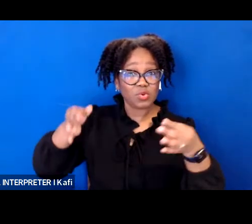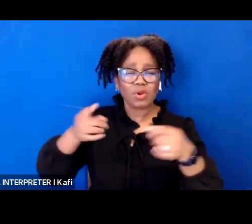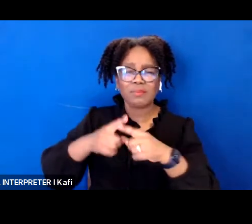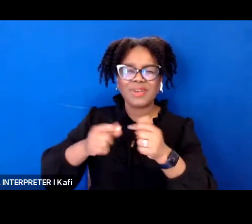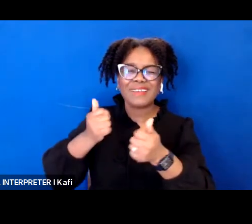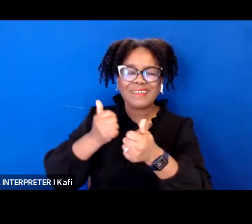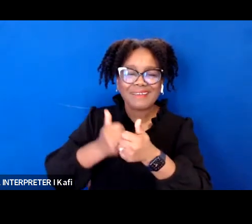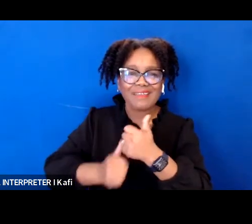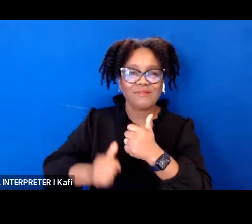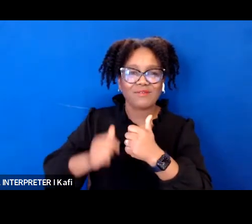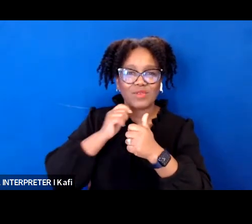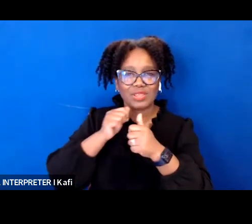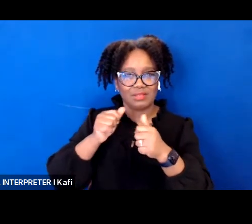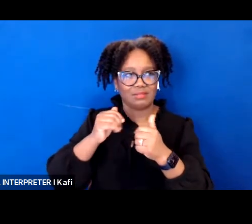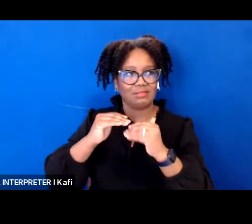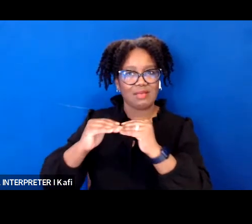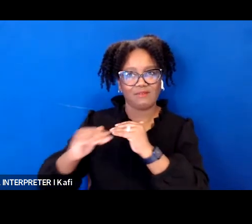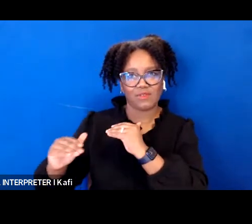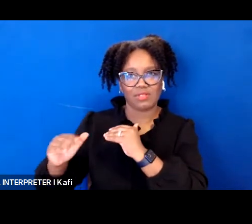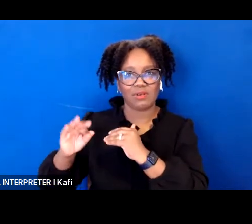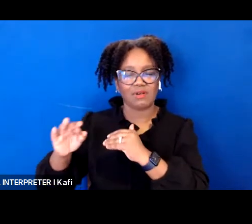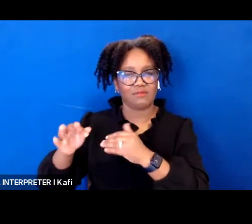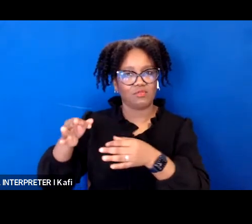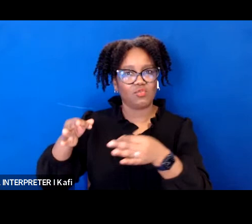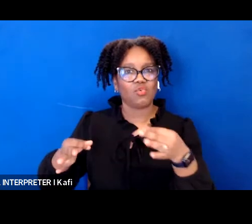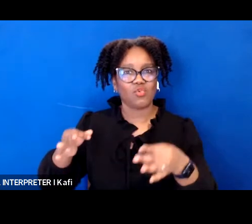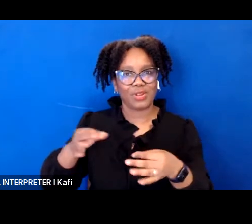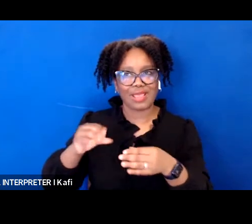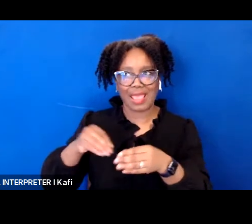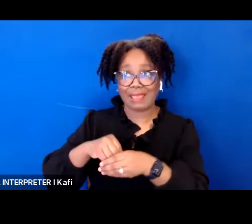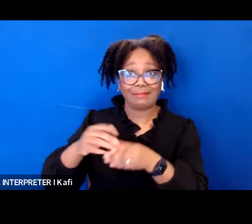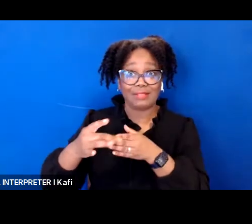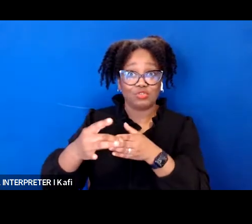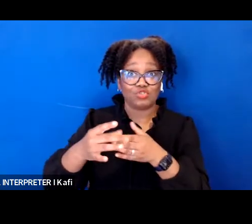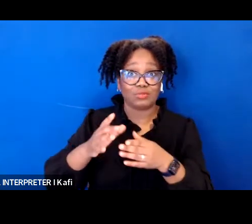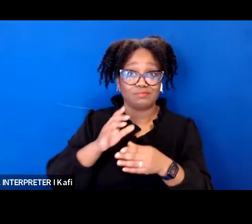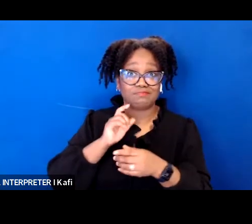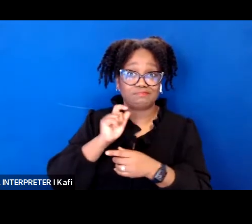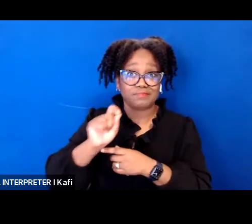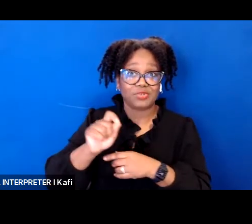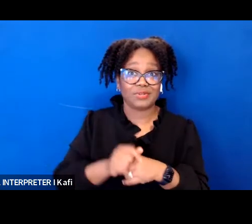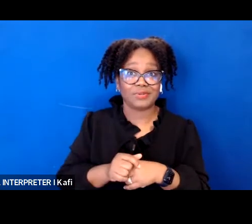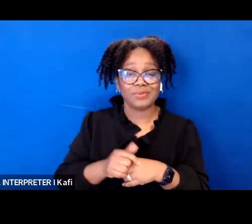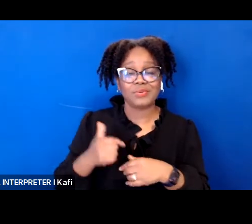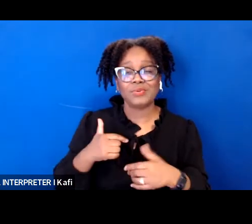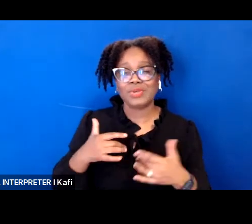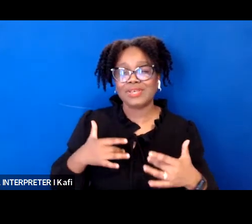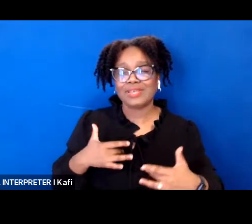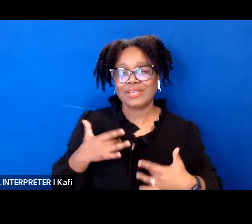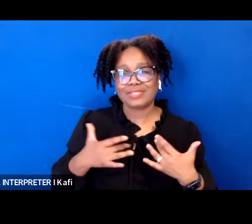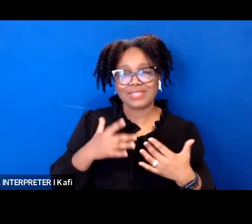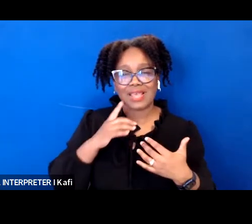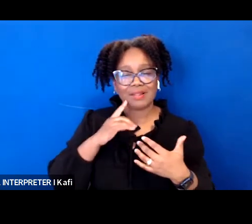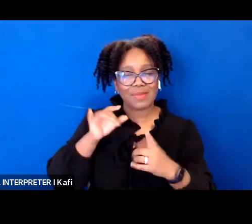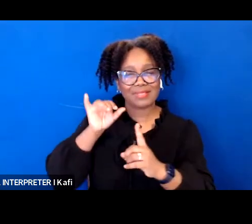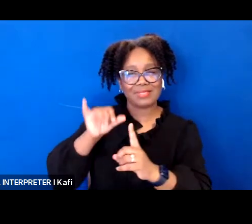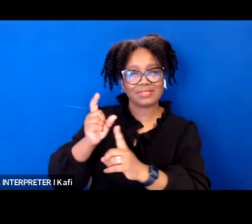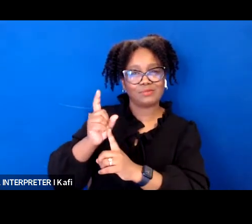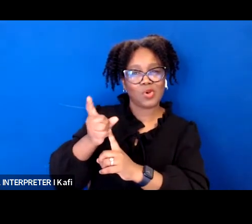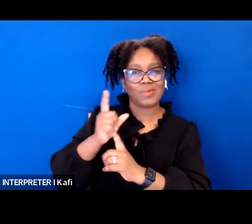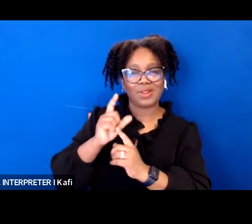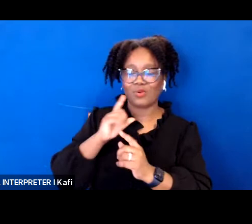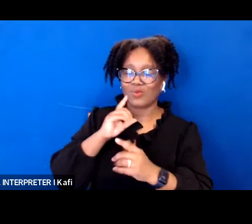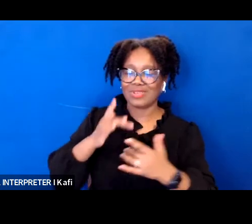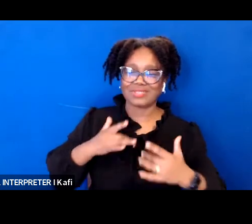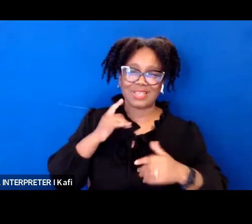just a start for us and we're excited to keep it going so i'm excited to share this space with these incredible